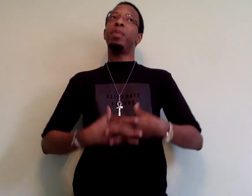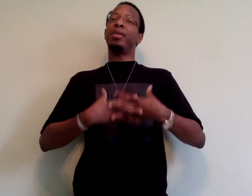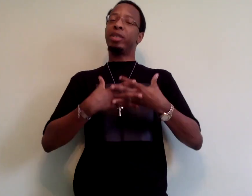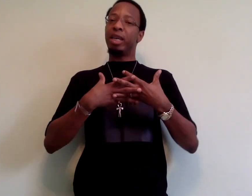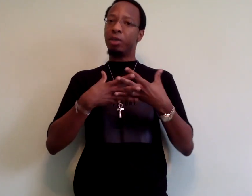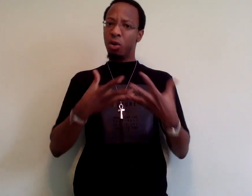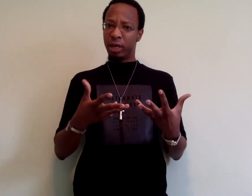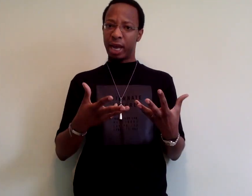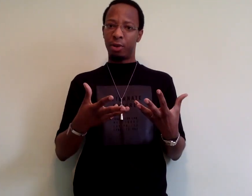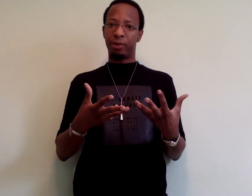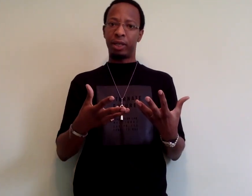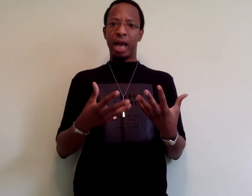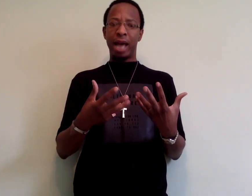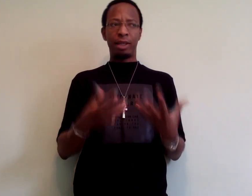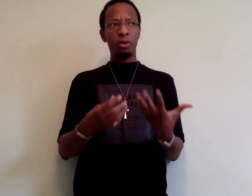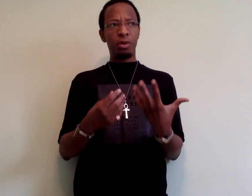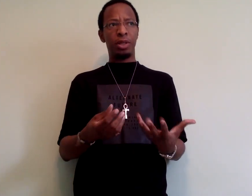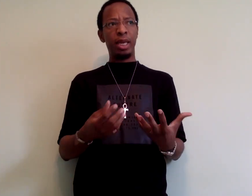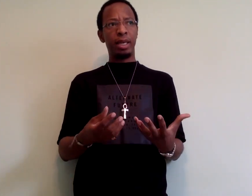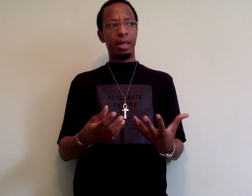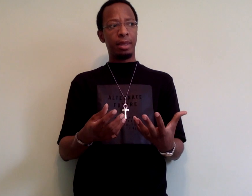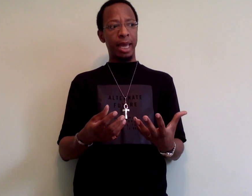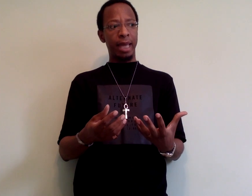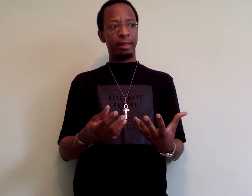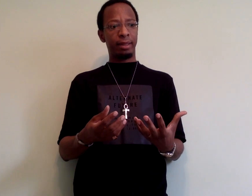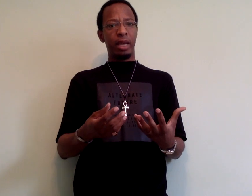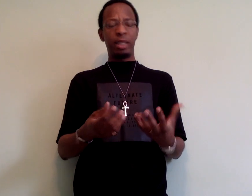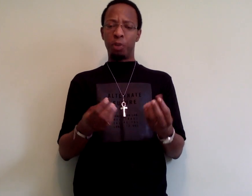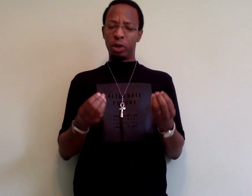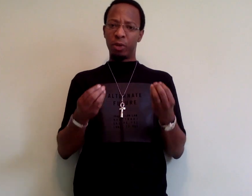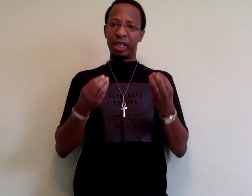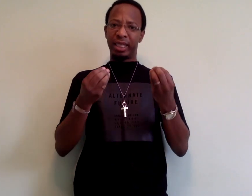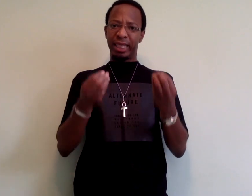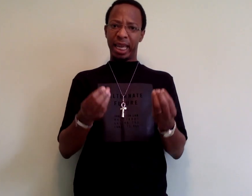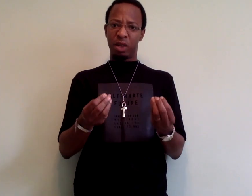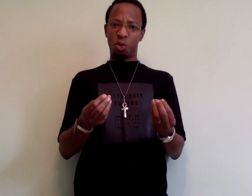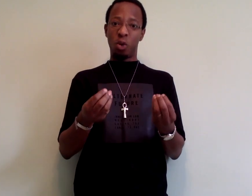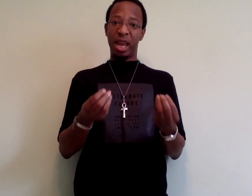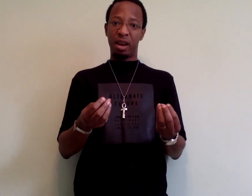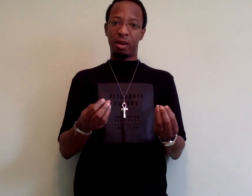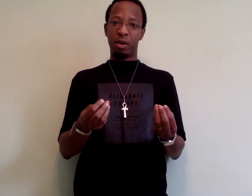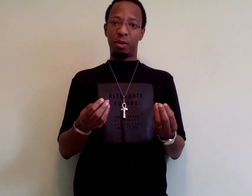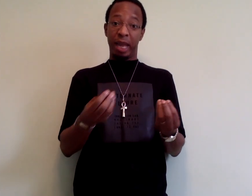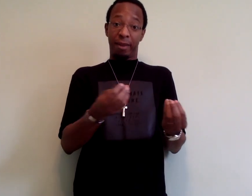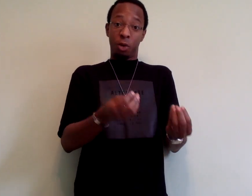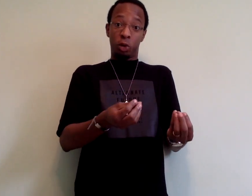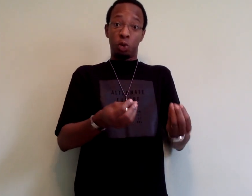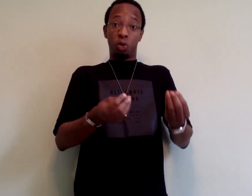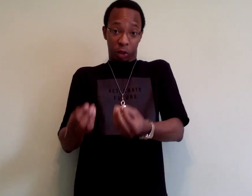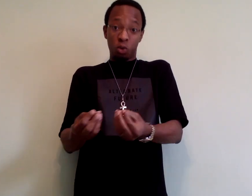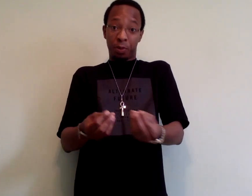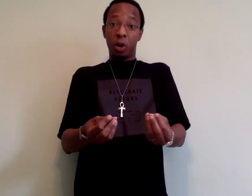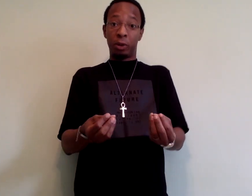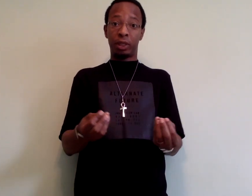By the same token, however, I do think that it's important that we understand where black folks who do oppose